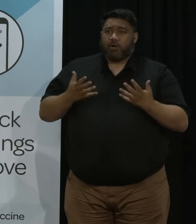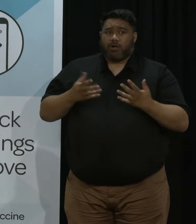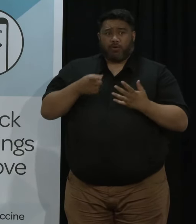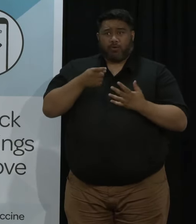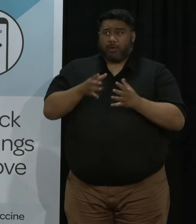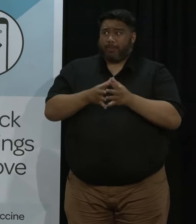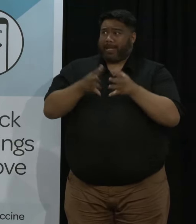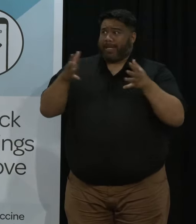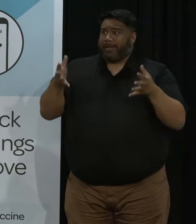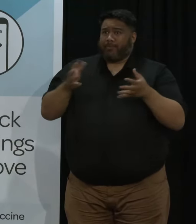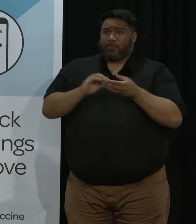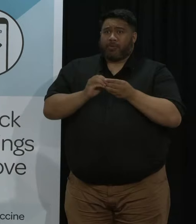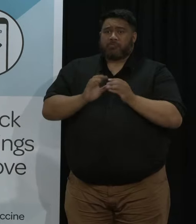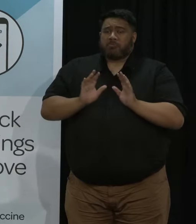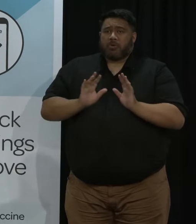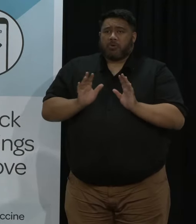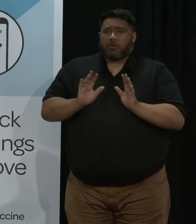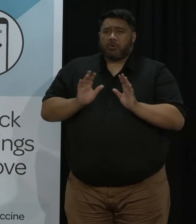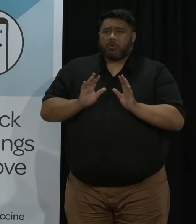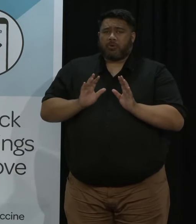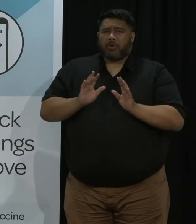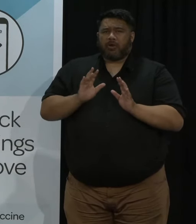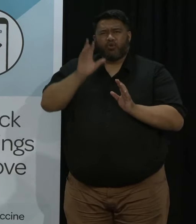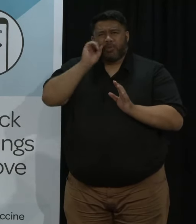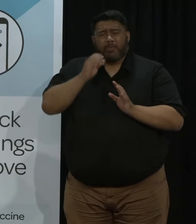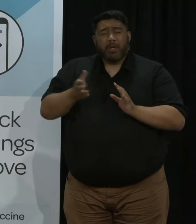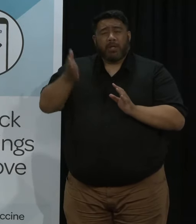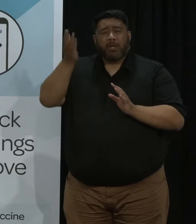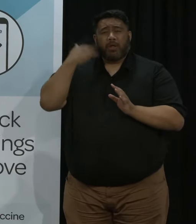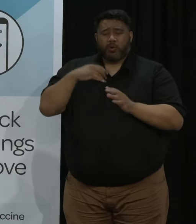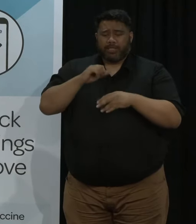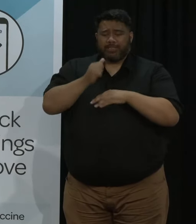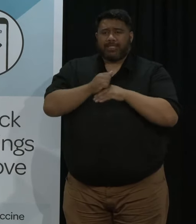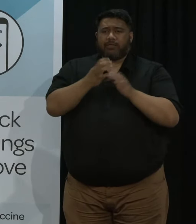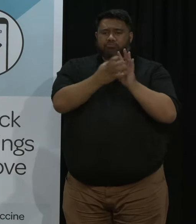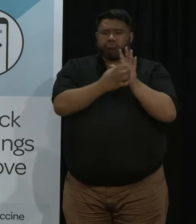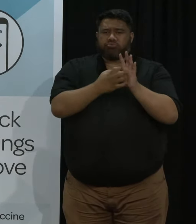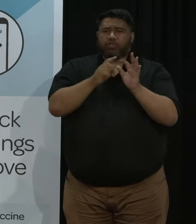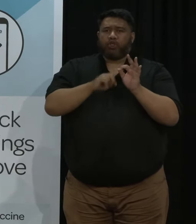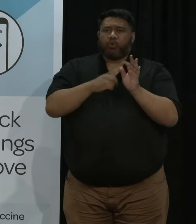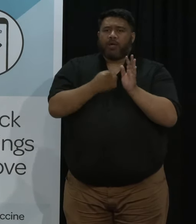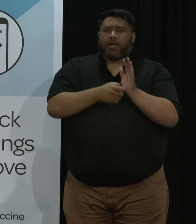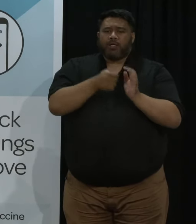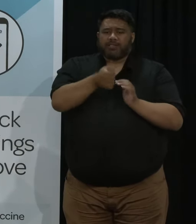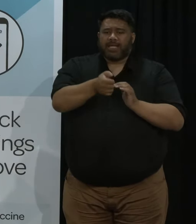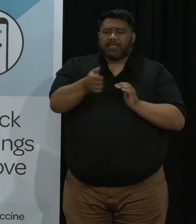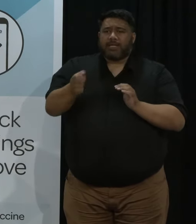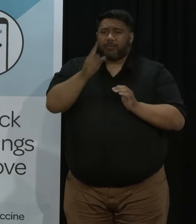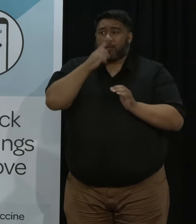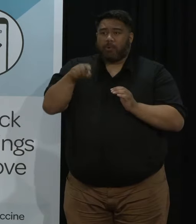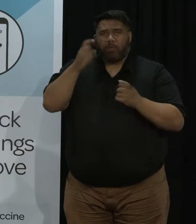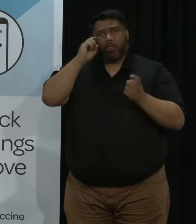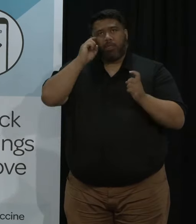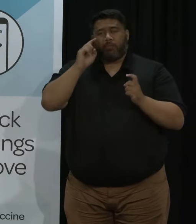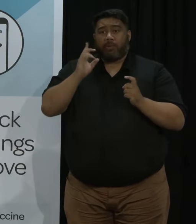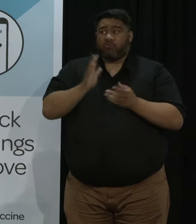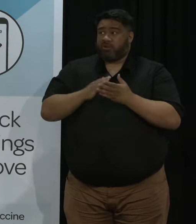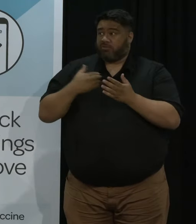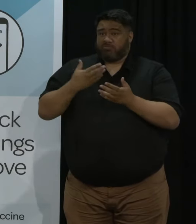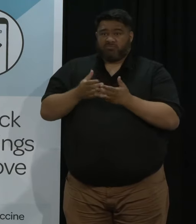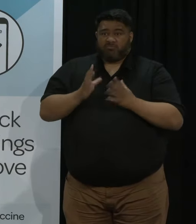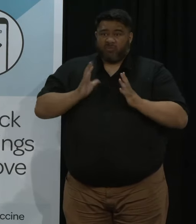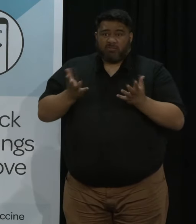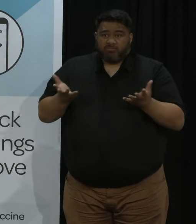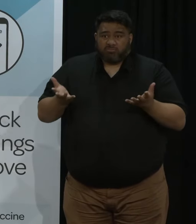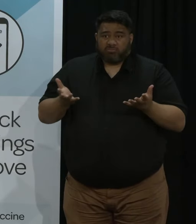widespread issue and I remember being asked the same thing over scanning and of course when we put in those scanning requirements actually people's compliance with that has been solid